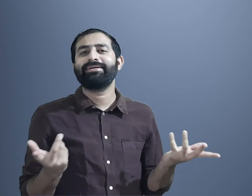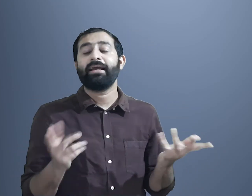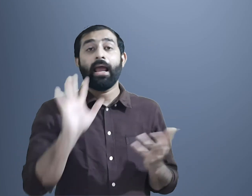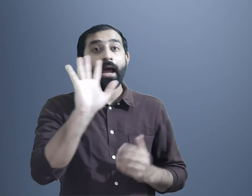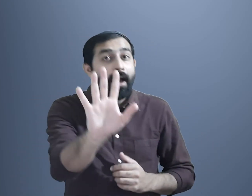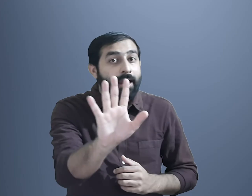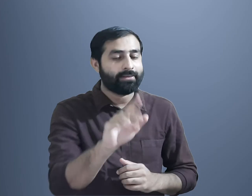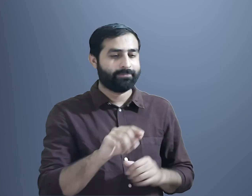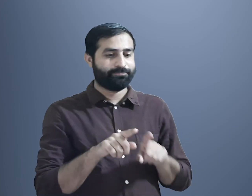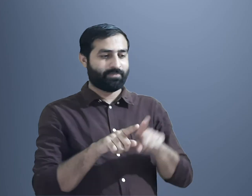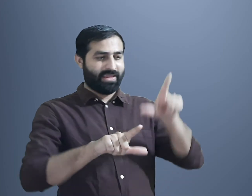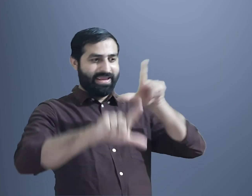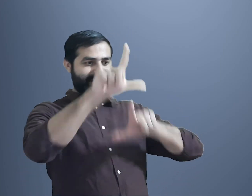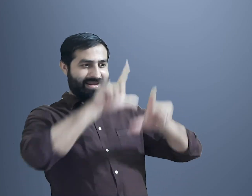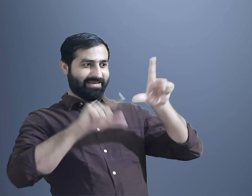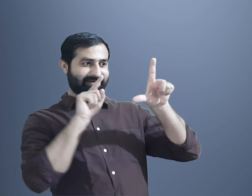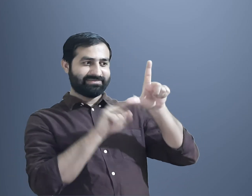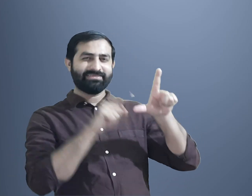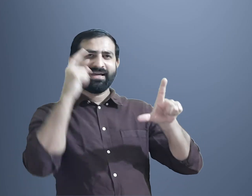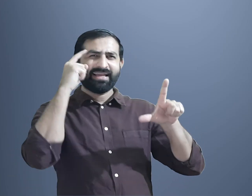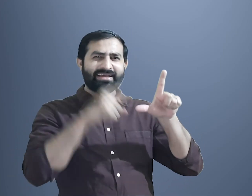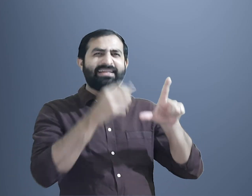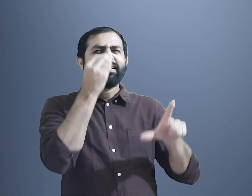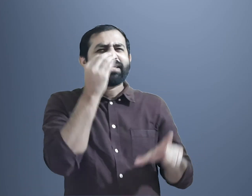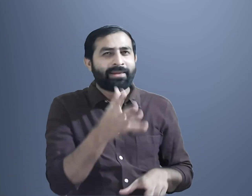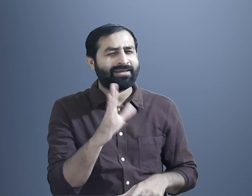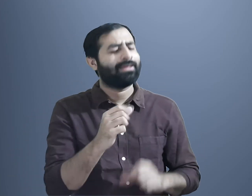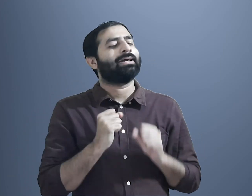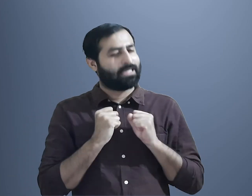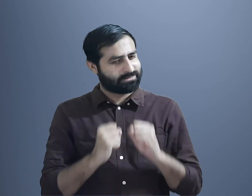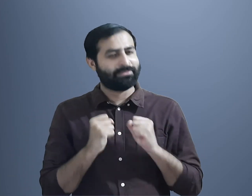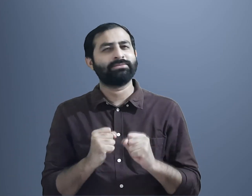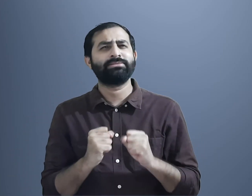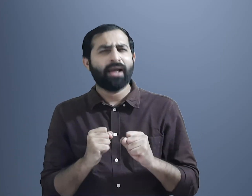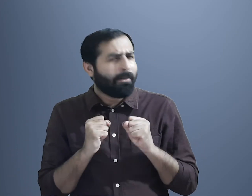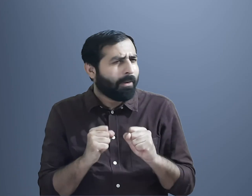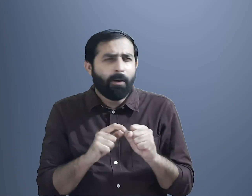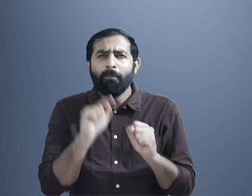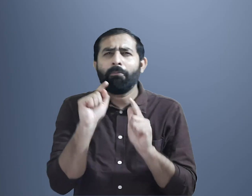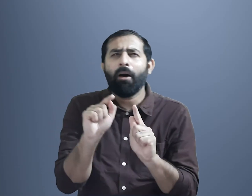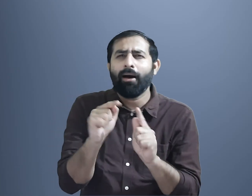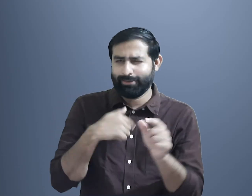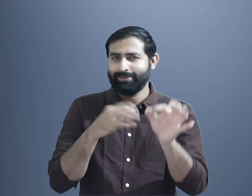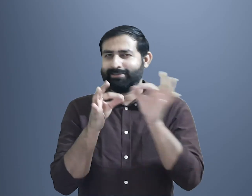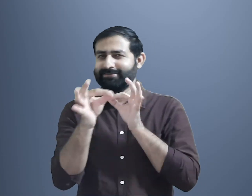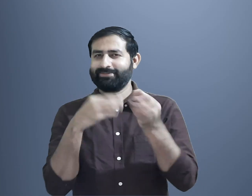Languages are not generally simple. They are quite complex. Languages me explain that to you.